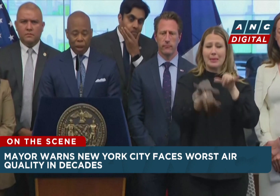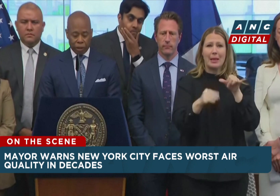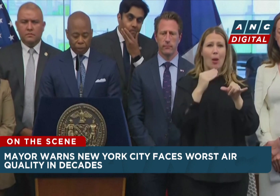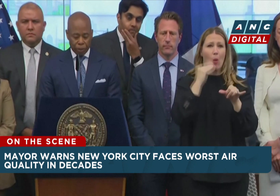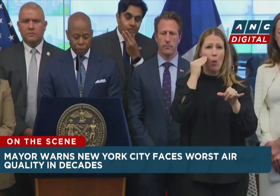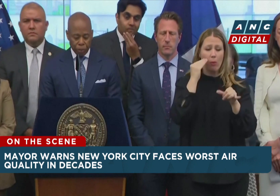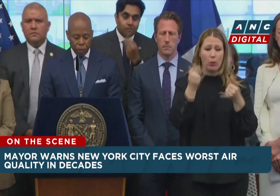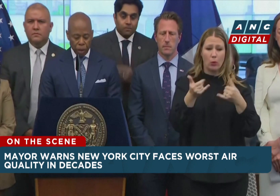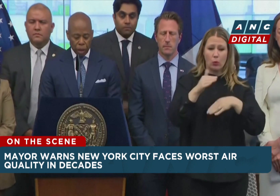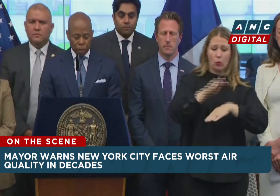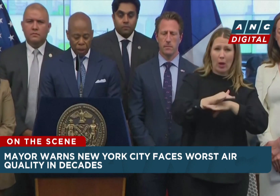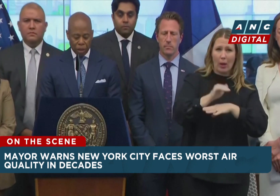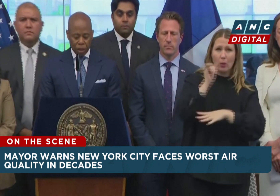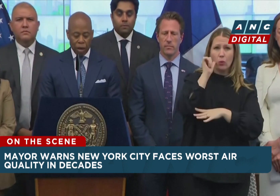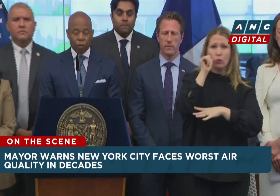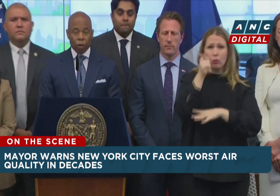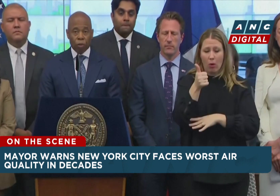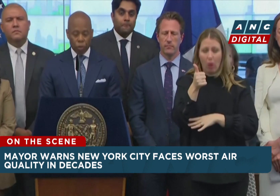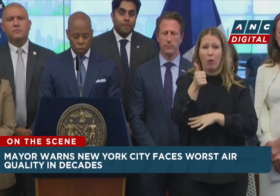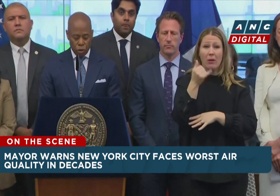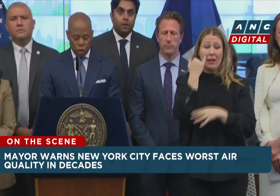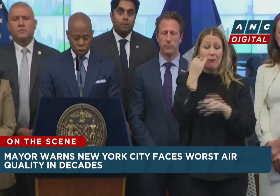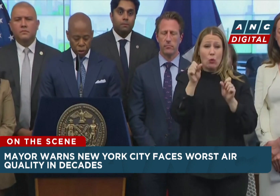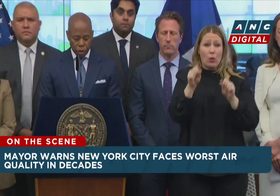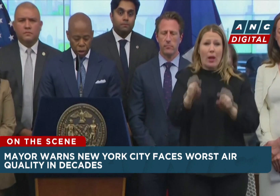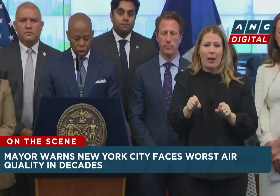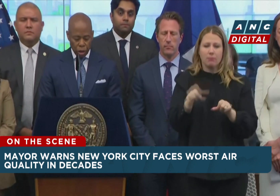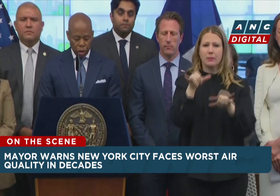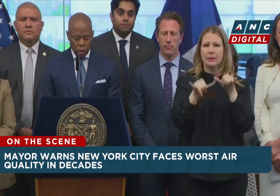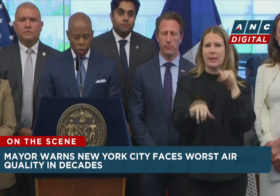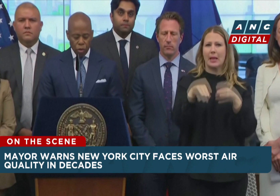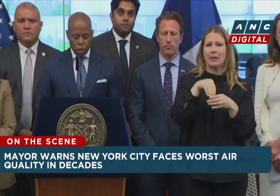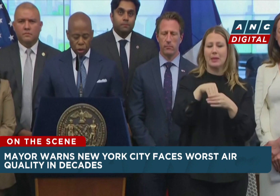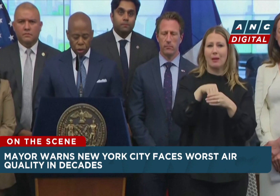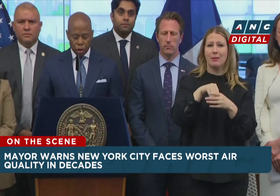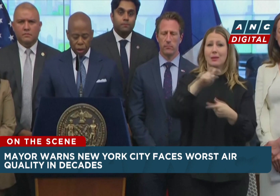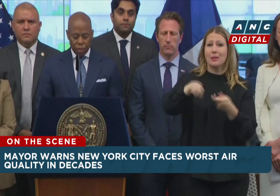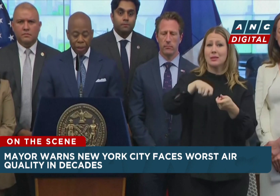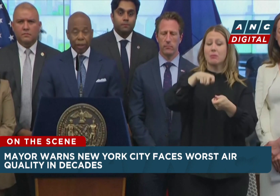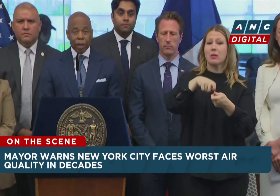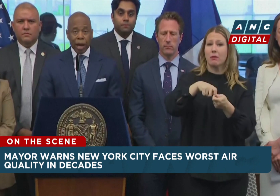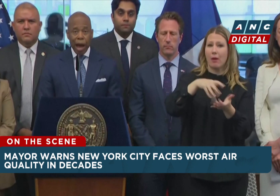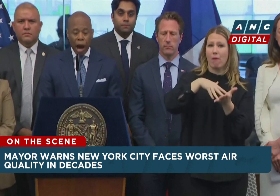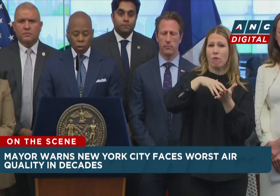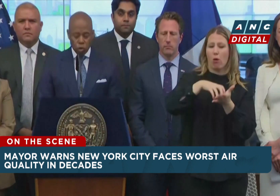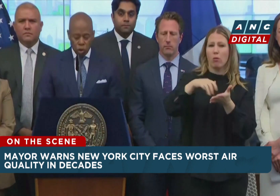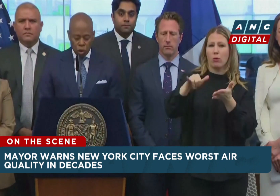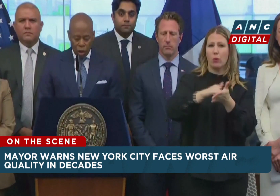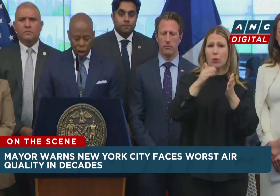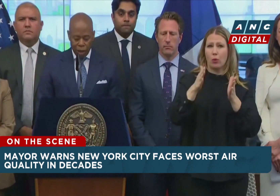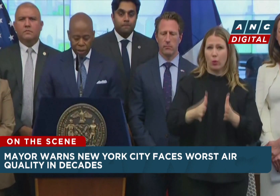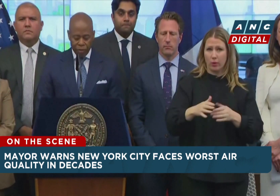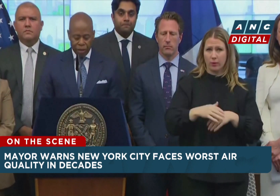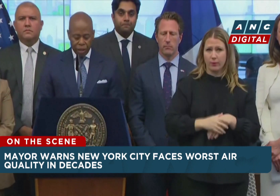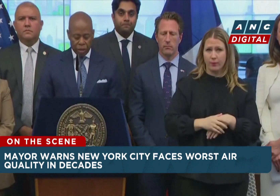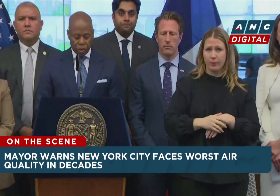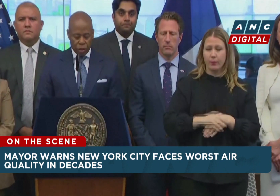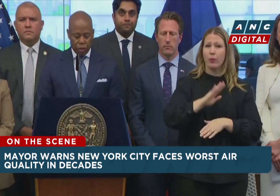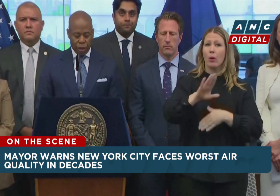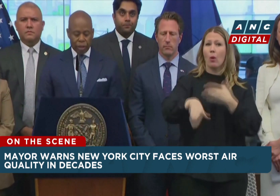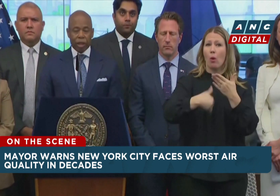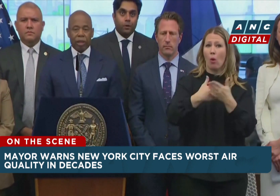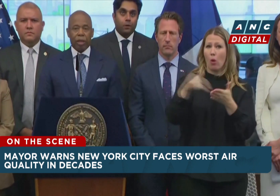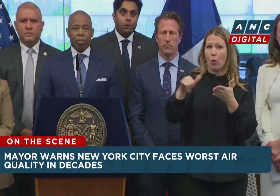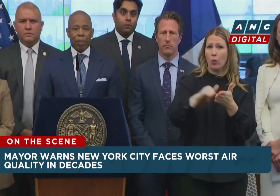whenever possible, especially our vulnerable New Yorkers. All New Yorkers should limit outdoor activity